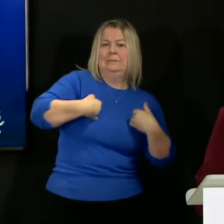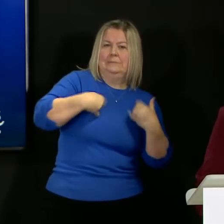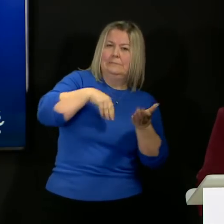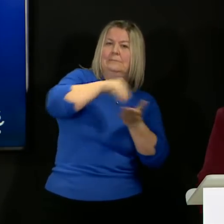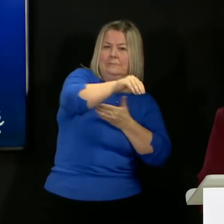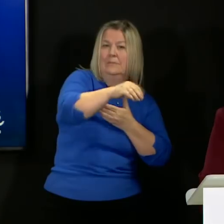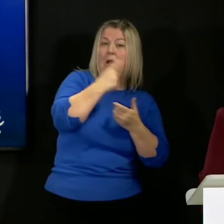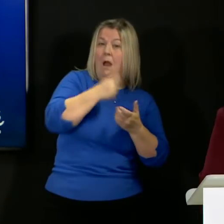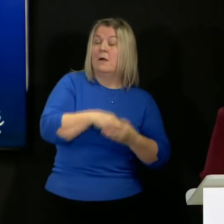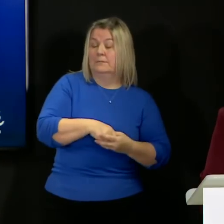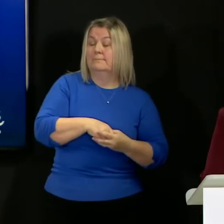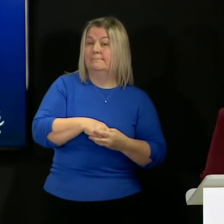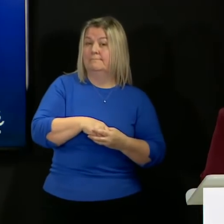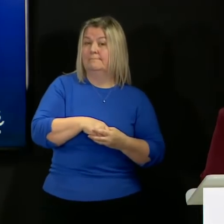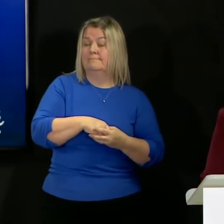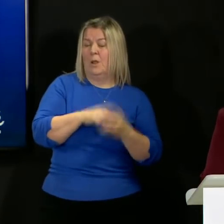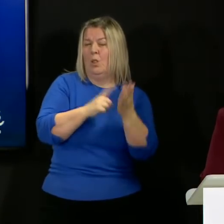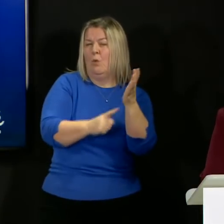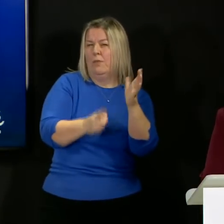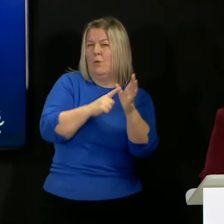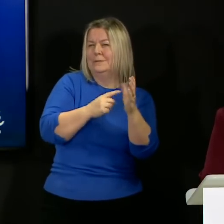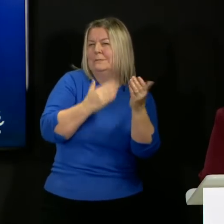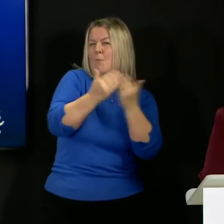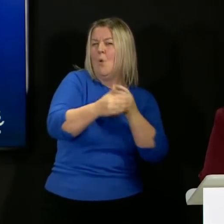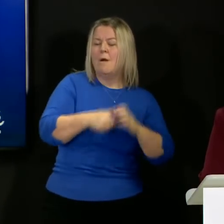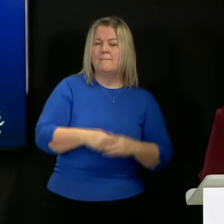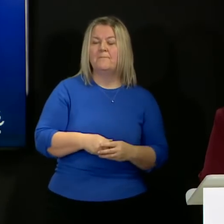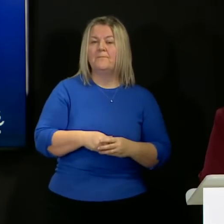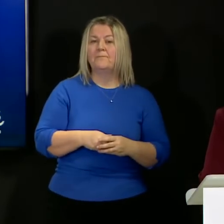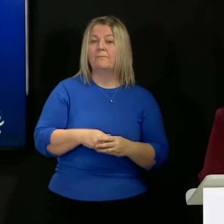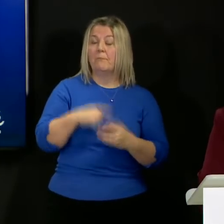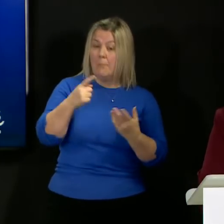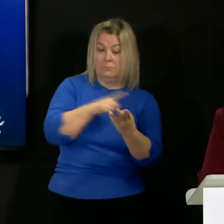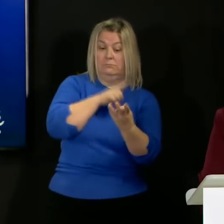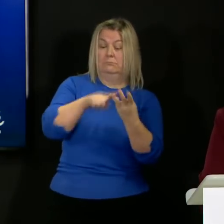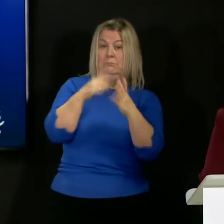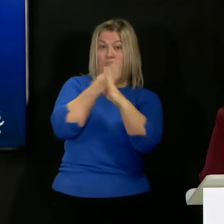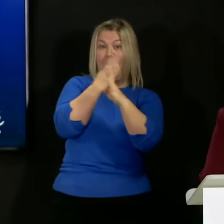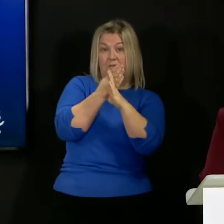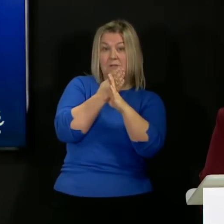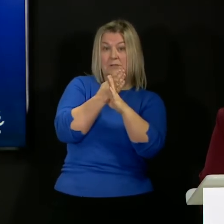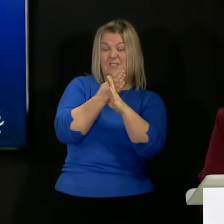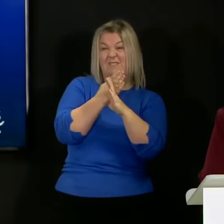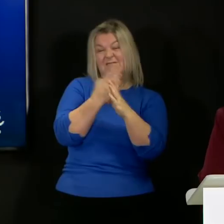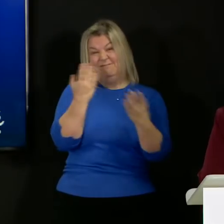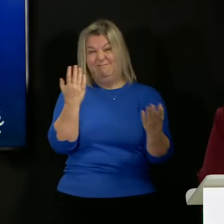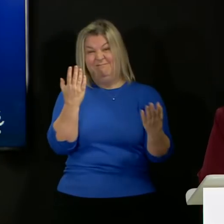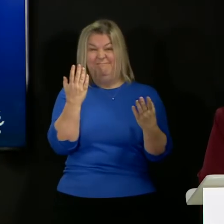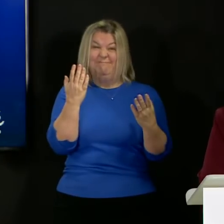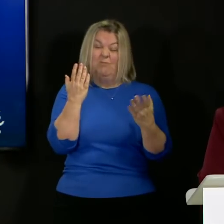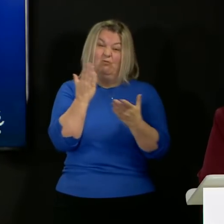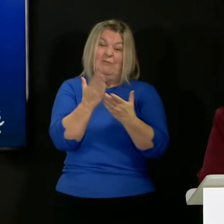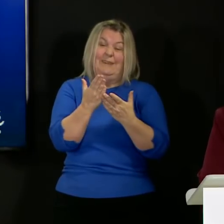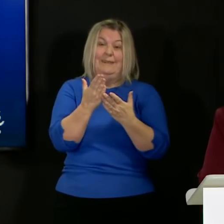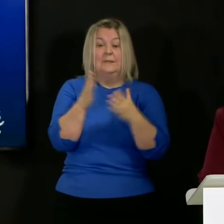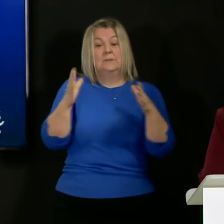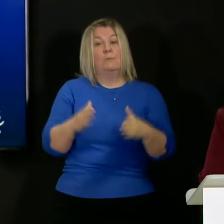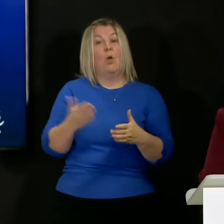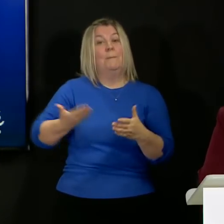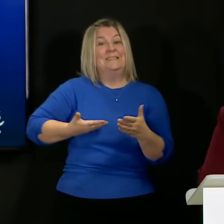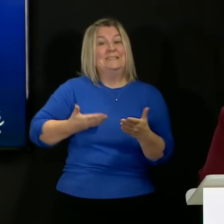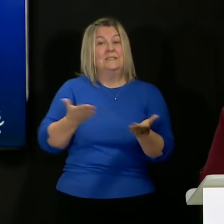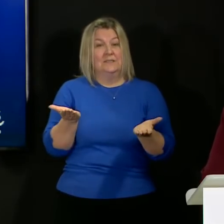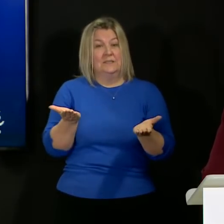The final set of providers, of course, the private sector are, in effect, small businesses. Now, my